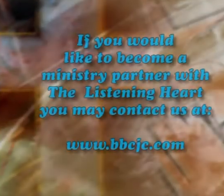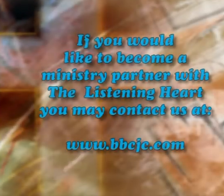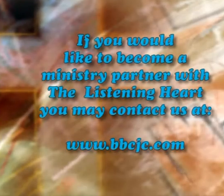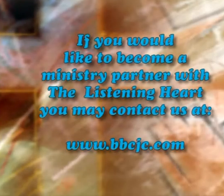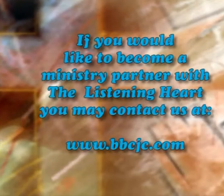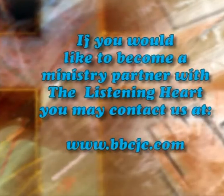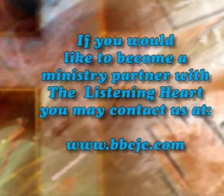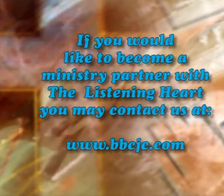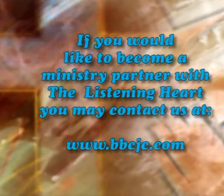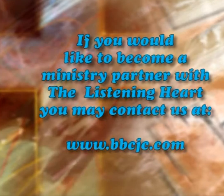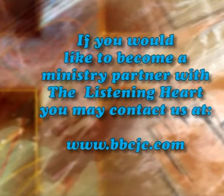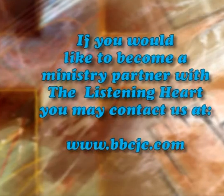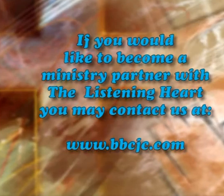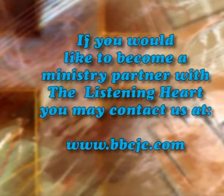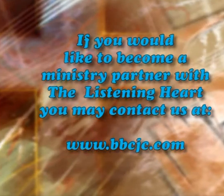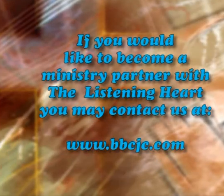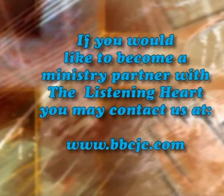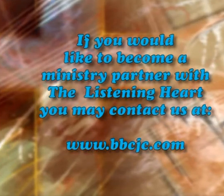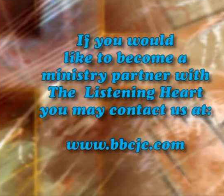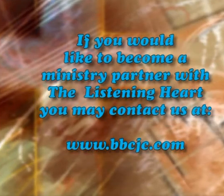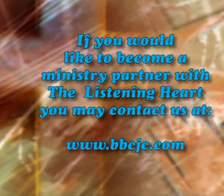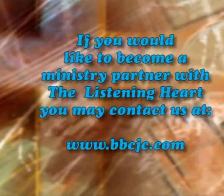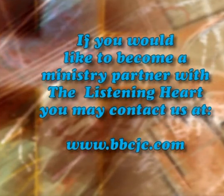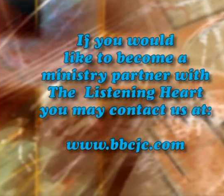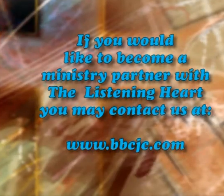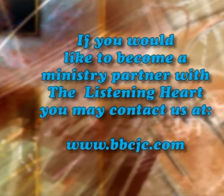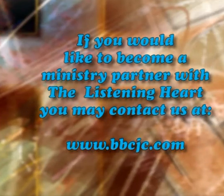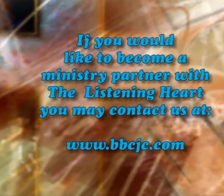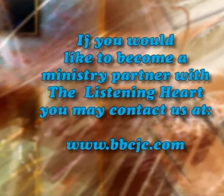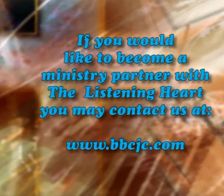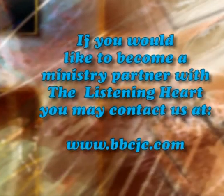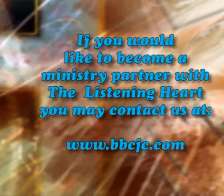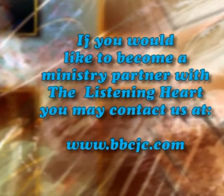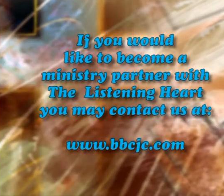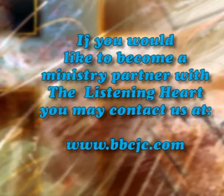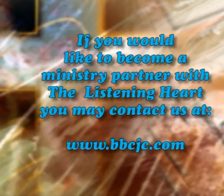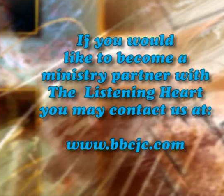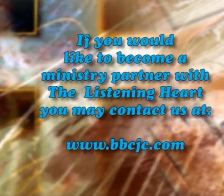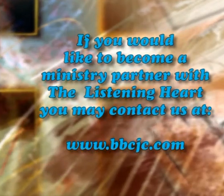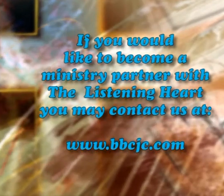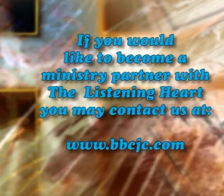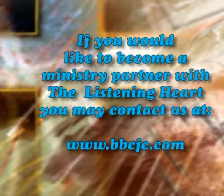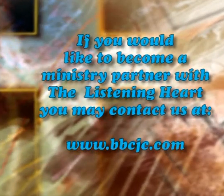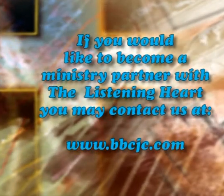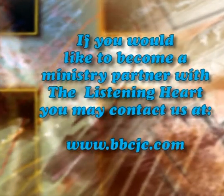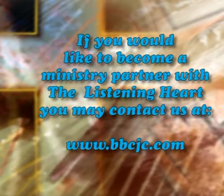If you would like to become a ministry partner with The Listening Heart, you may contact us at www